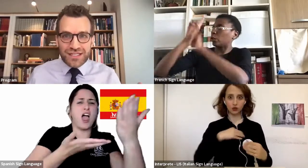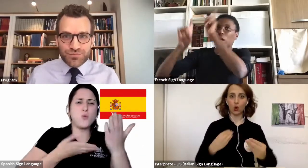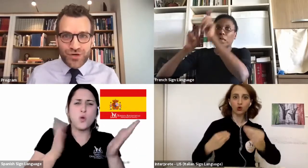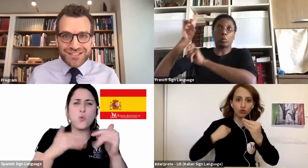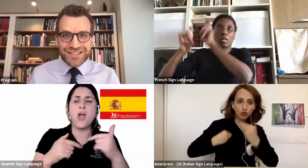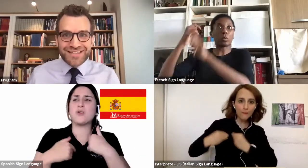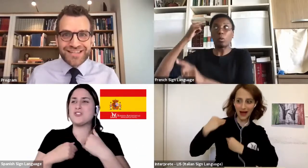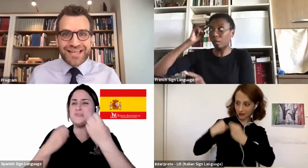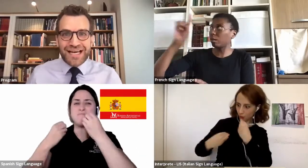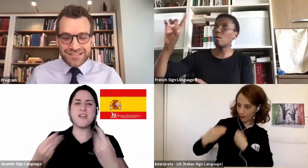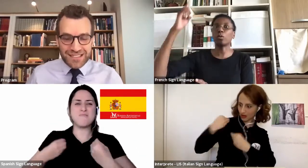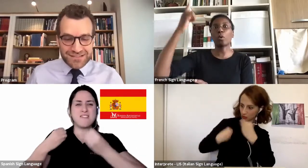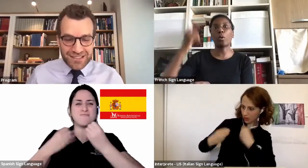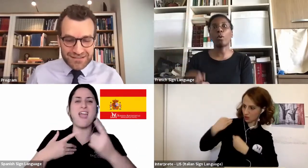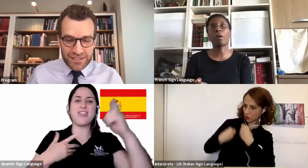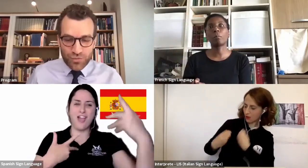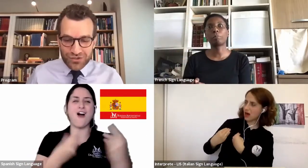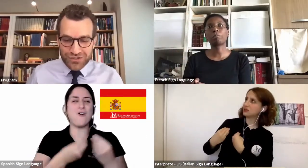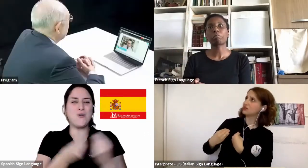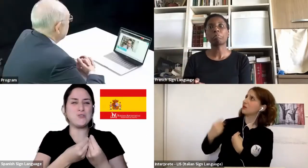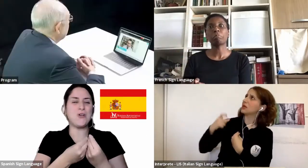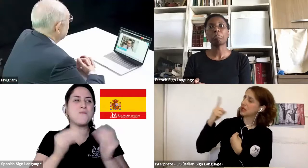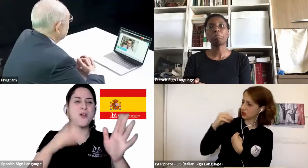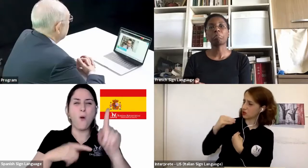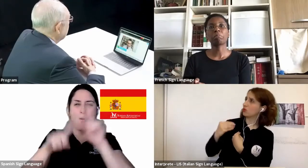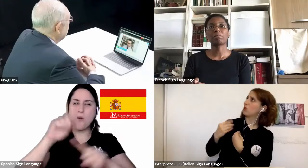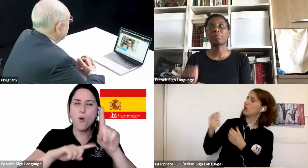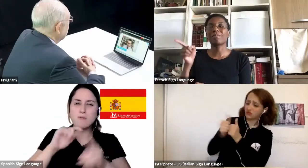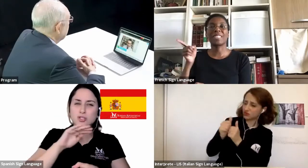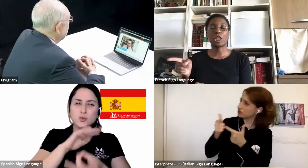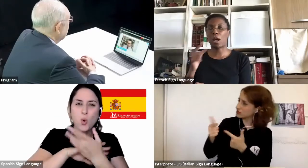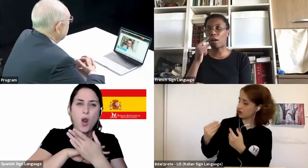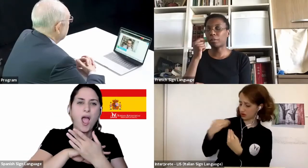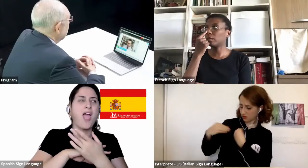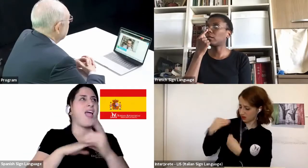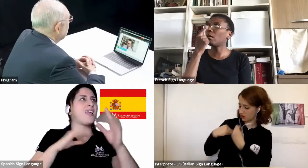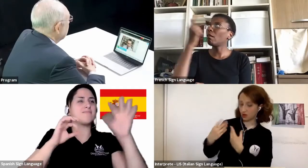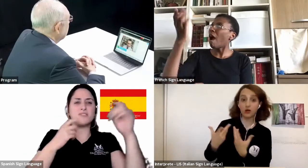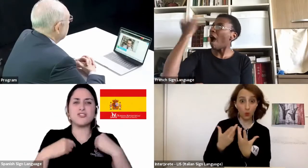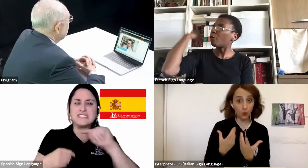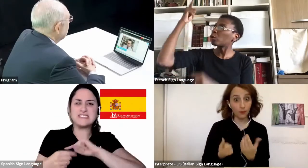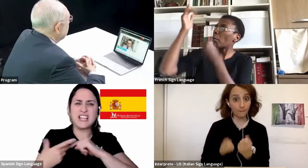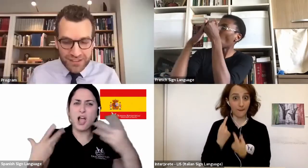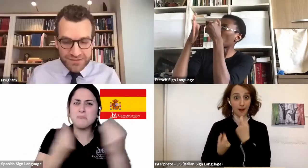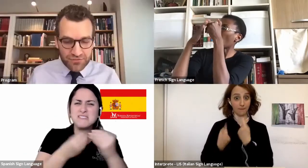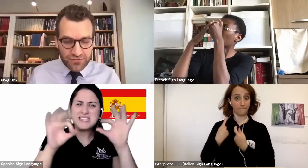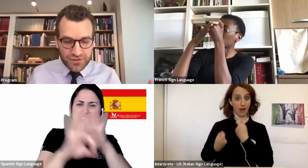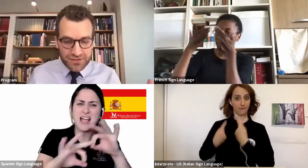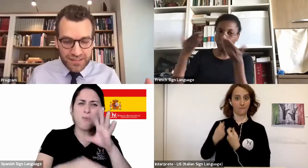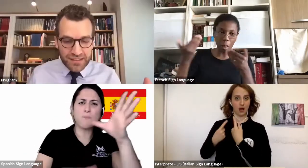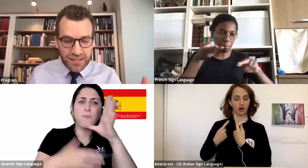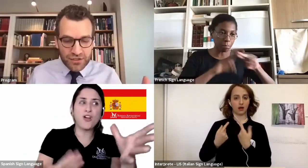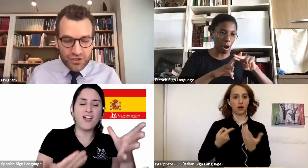and as present as he wanted. And he said there also about himself